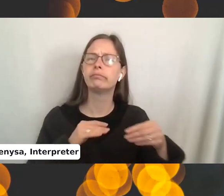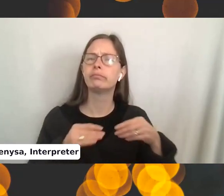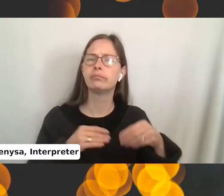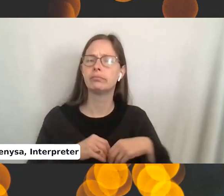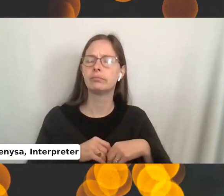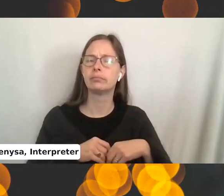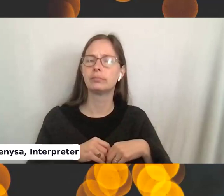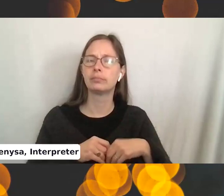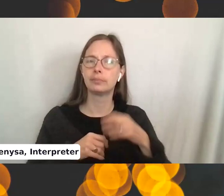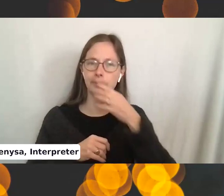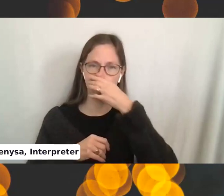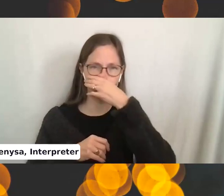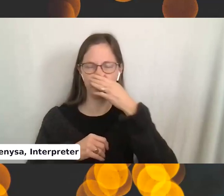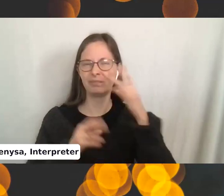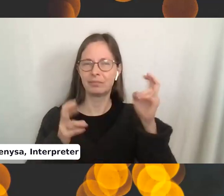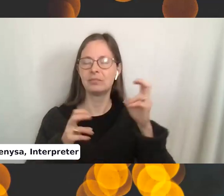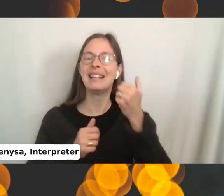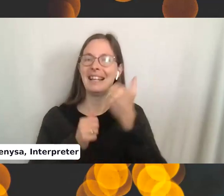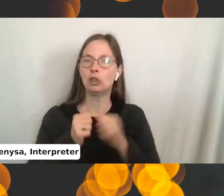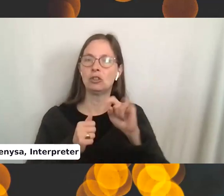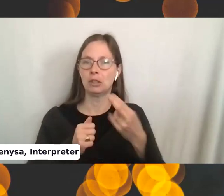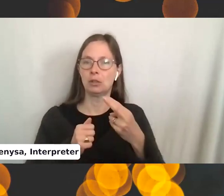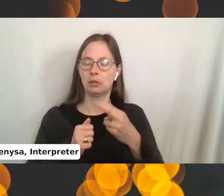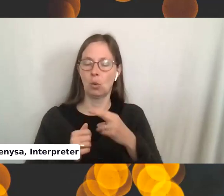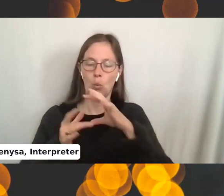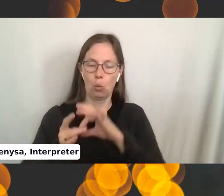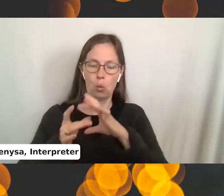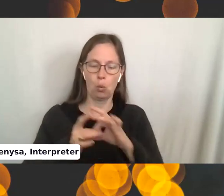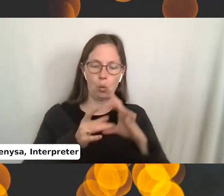you're just, you're just interlocking the stitches basically is what you're doing.